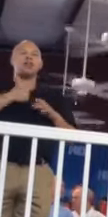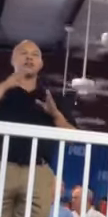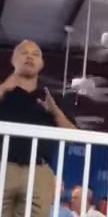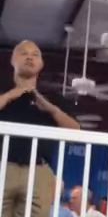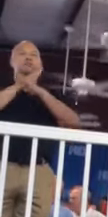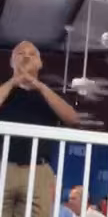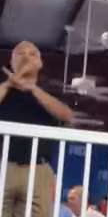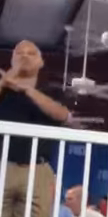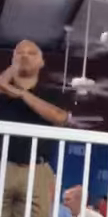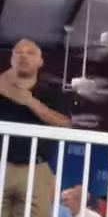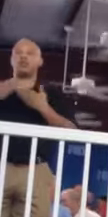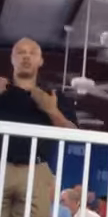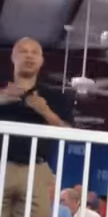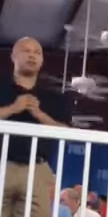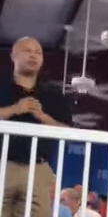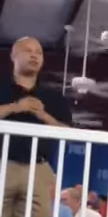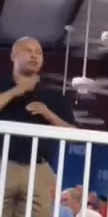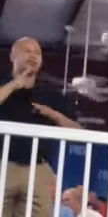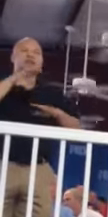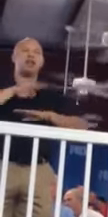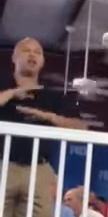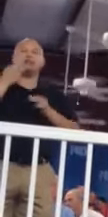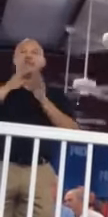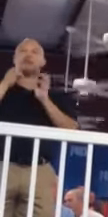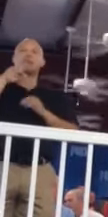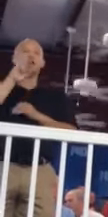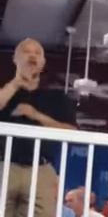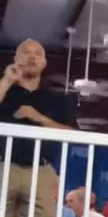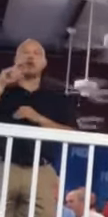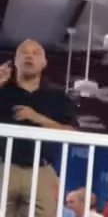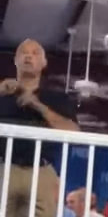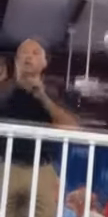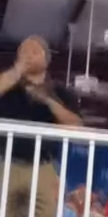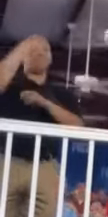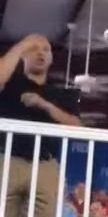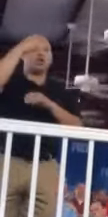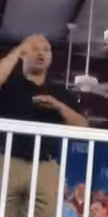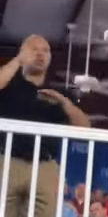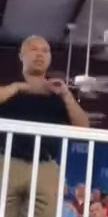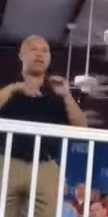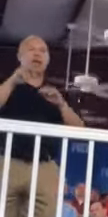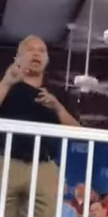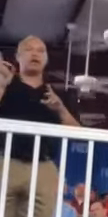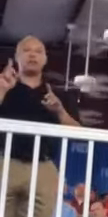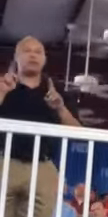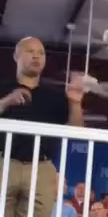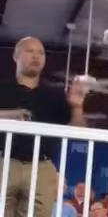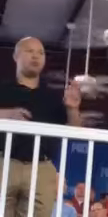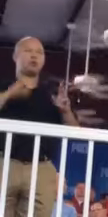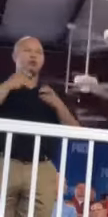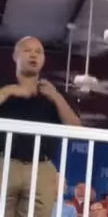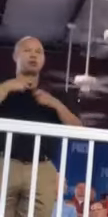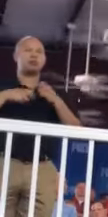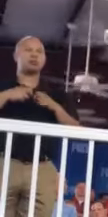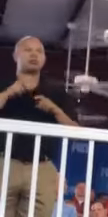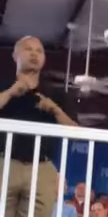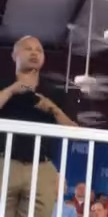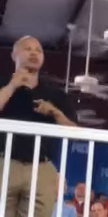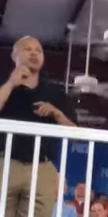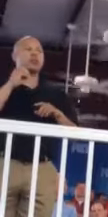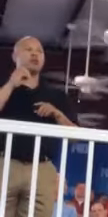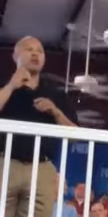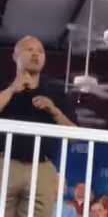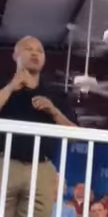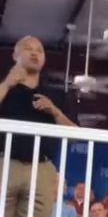obstructionist. Satisfied to simply say no when the people of his state need him. But we have a Senator who went to